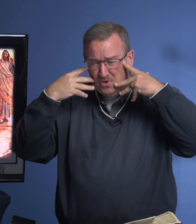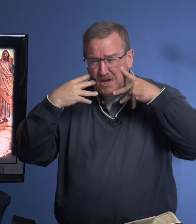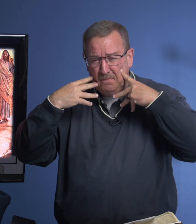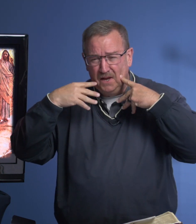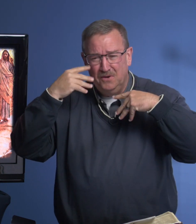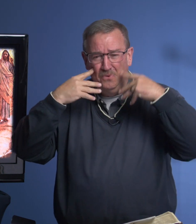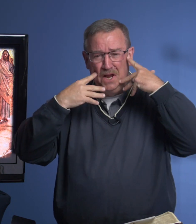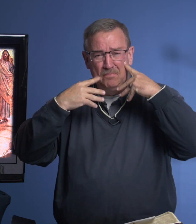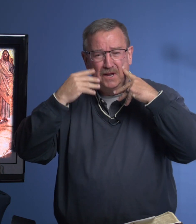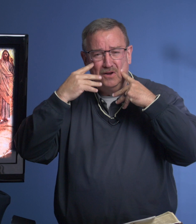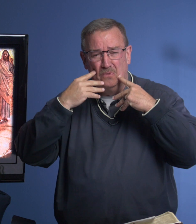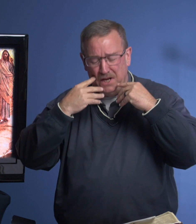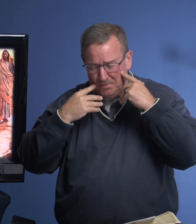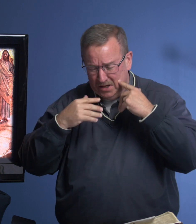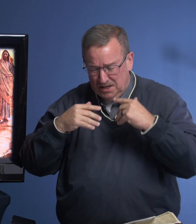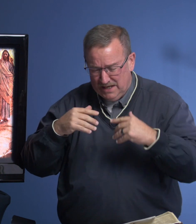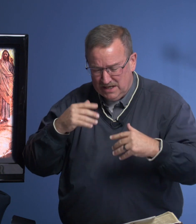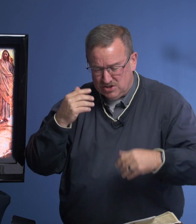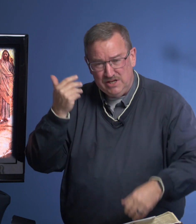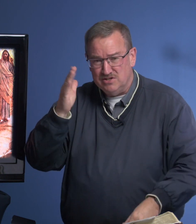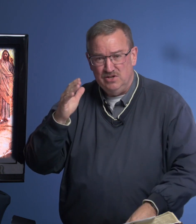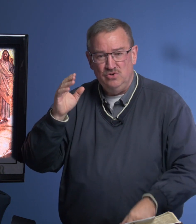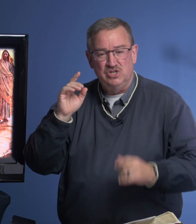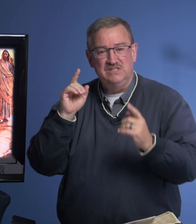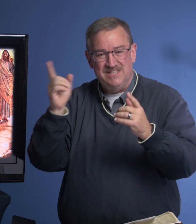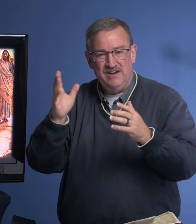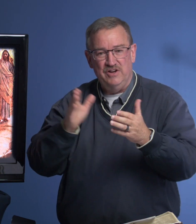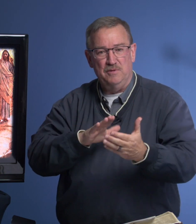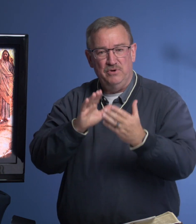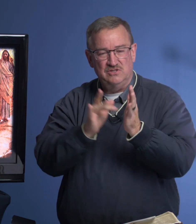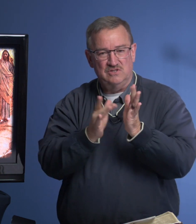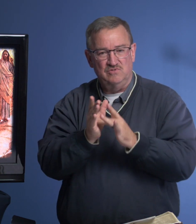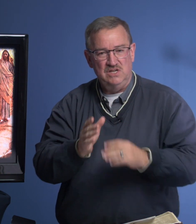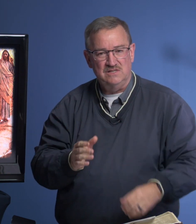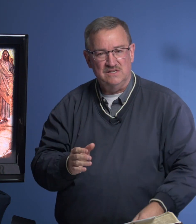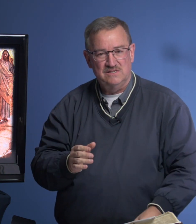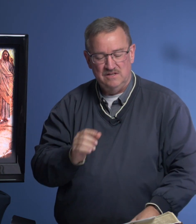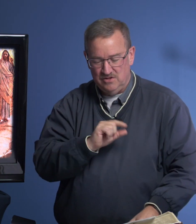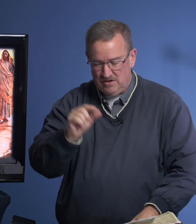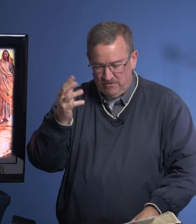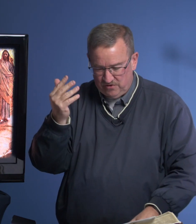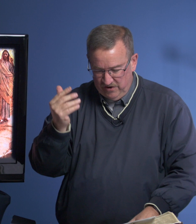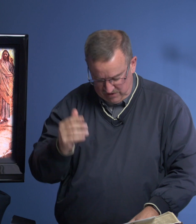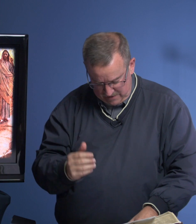weeping and weeping and weeping. And she doesn't know she's there in the presence of Jesus. Look at verse 15.